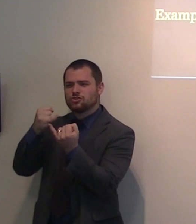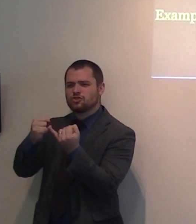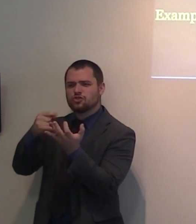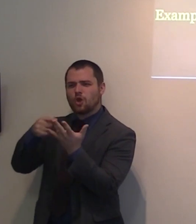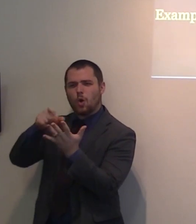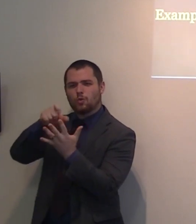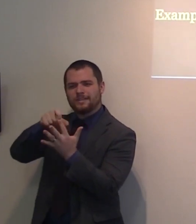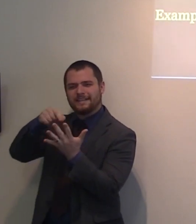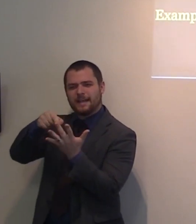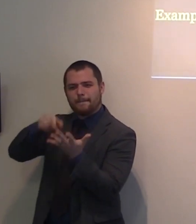but you cannot imitate salt.